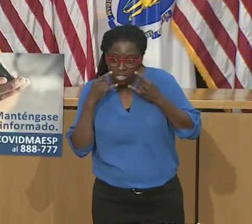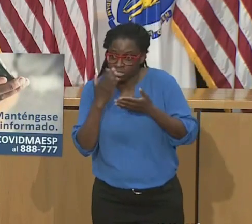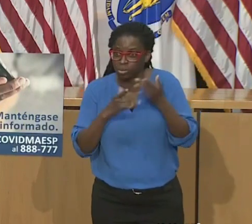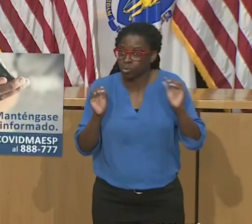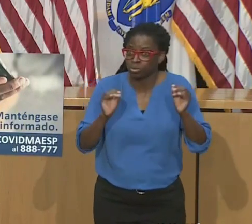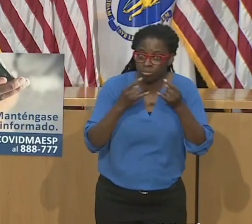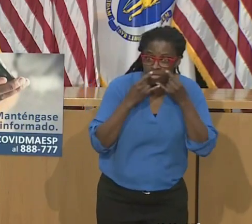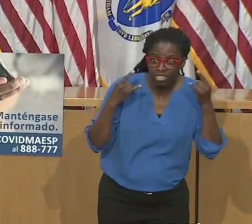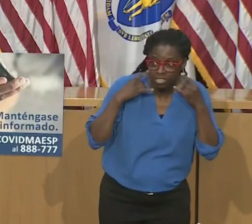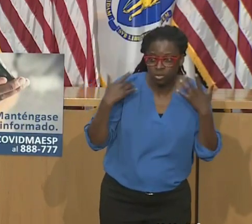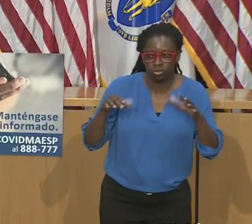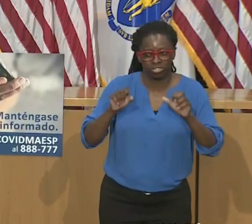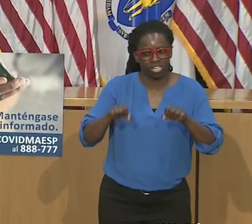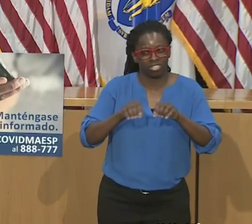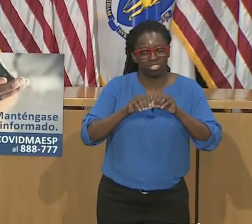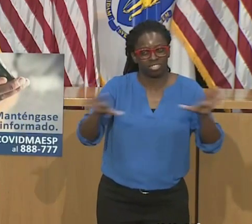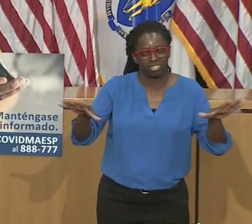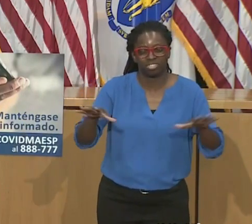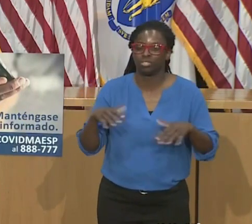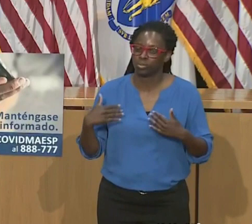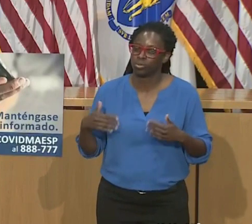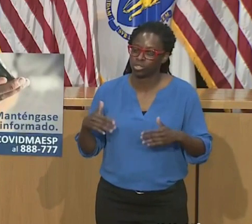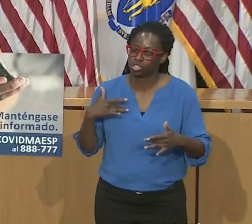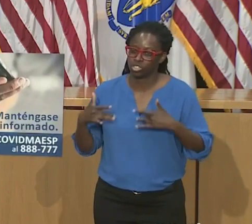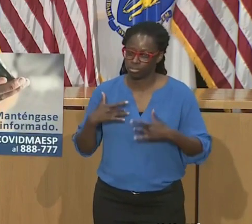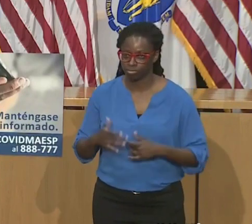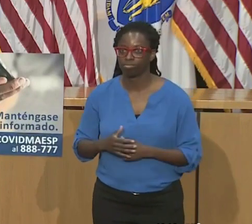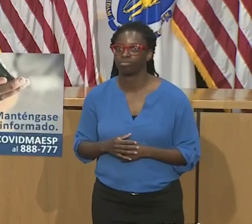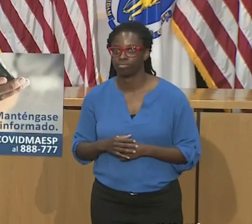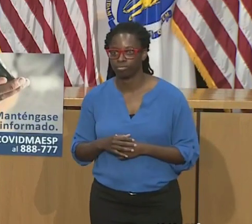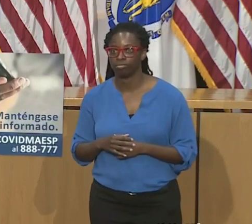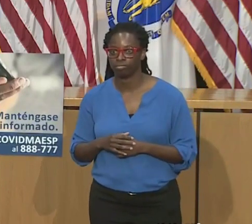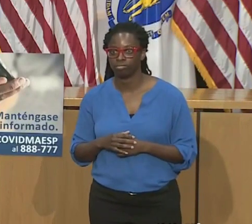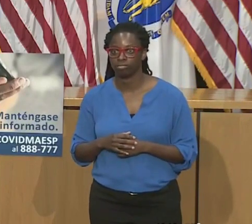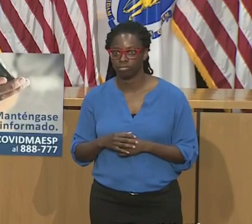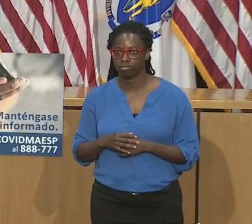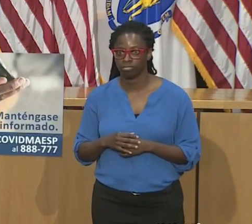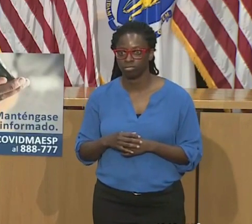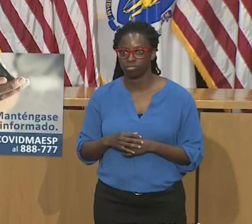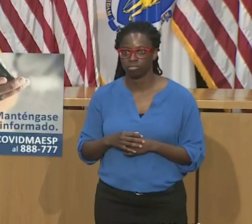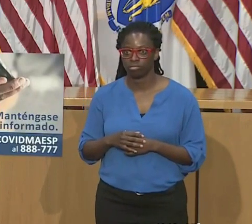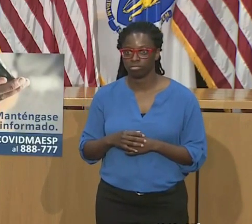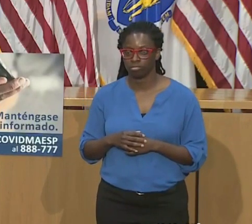peacefully. But we need to keep up our fight to slow the spread of COVID-19 here in Massachusetts. Thank you very much.